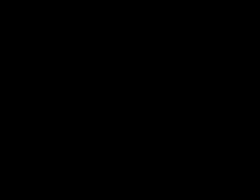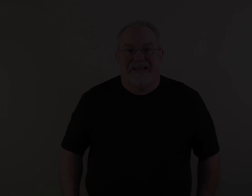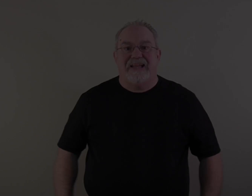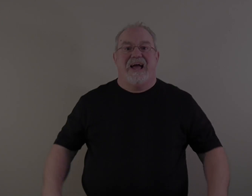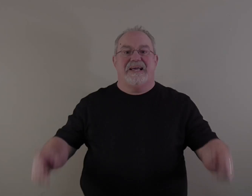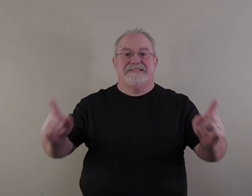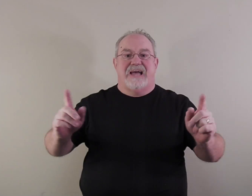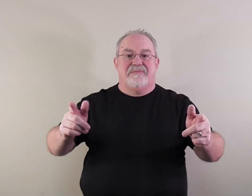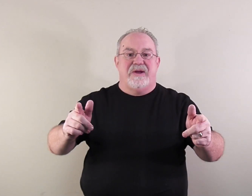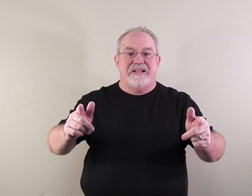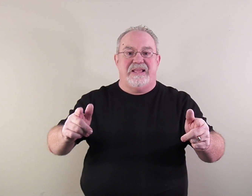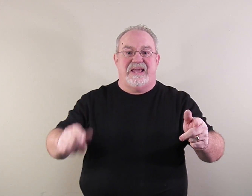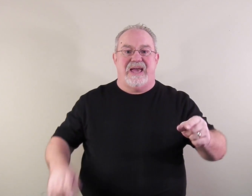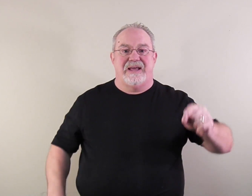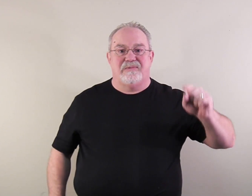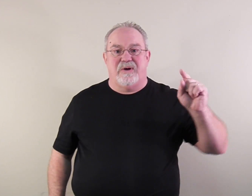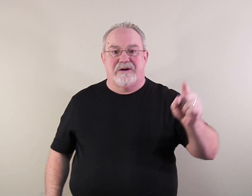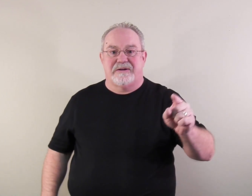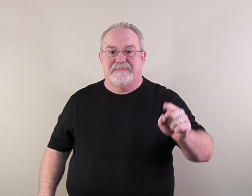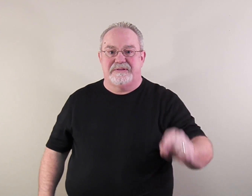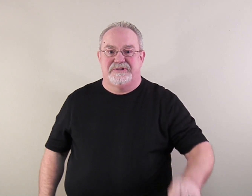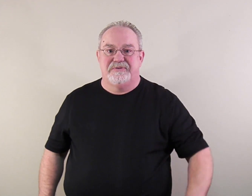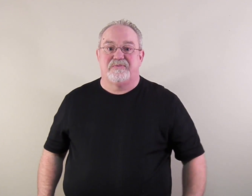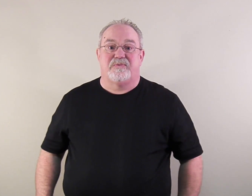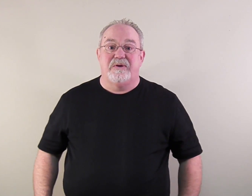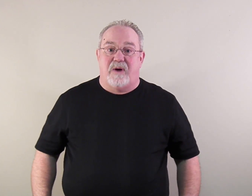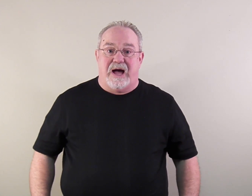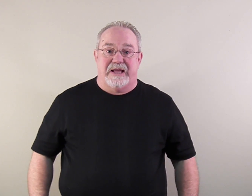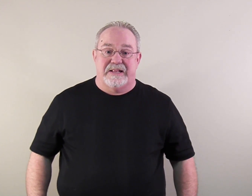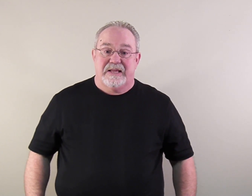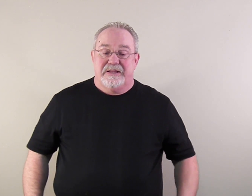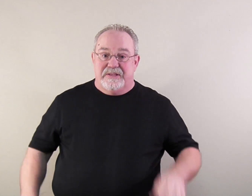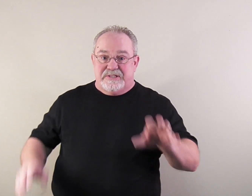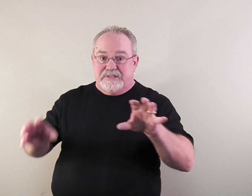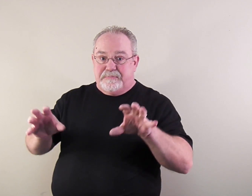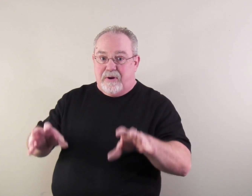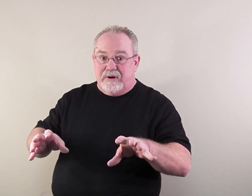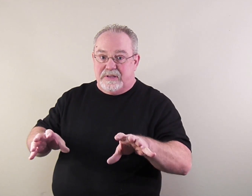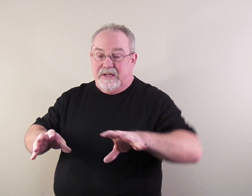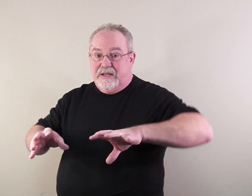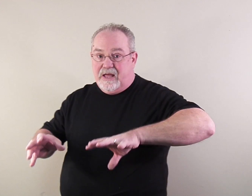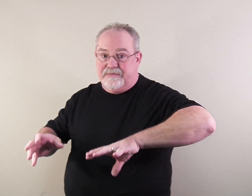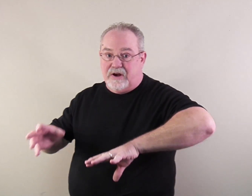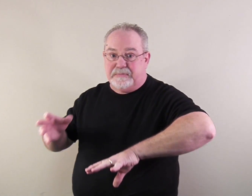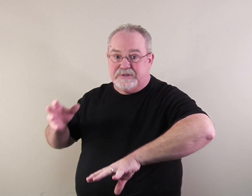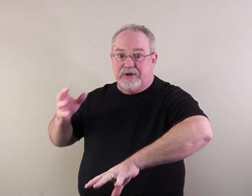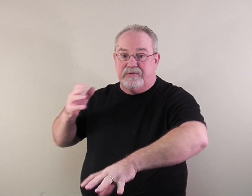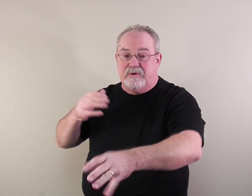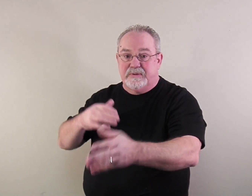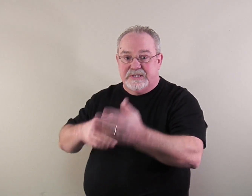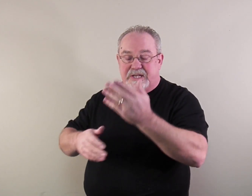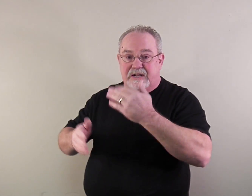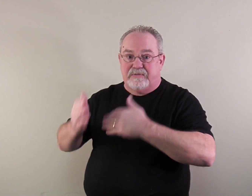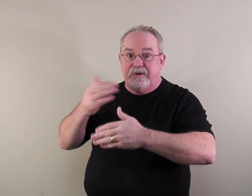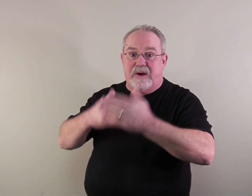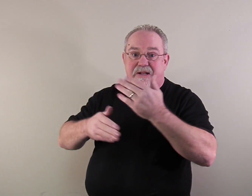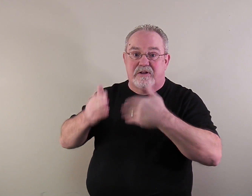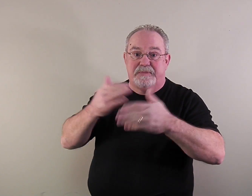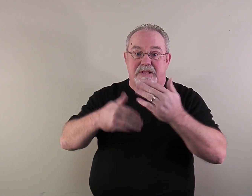Hey guys, I'm Randy and welcome to Rewind. This is the part of our episode where we just kind of rewind a little bit,